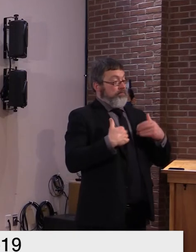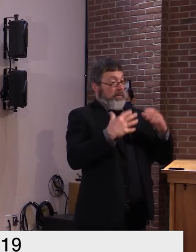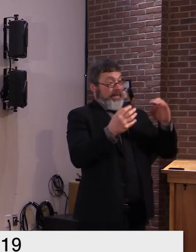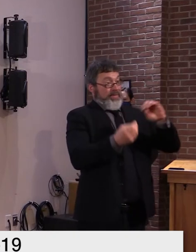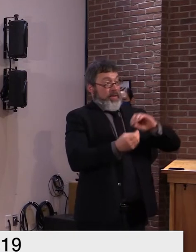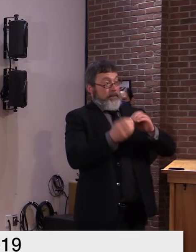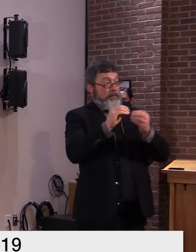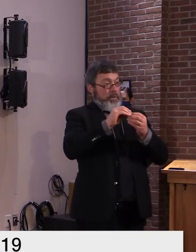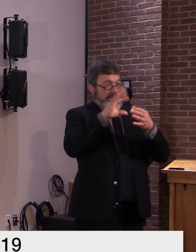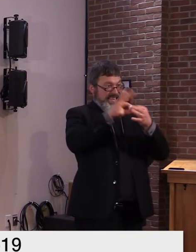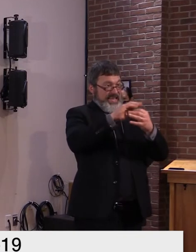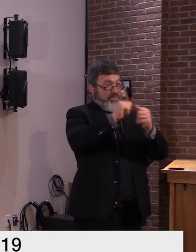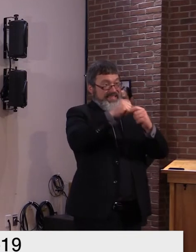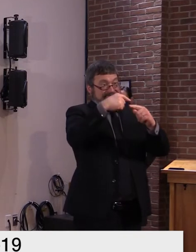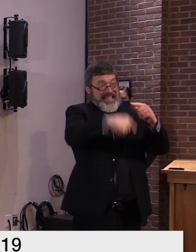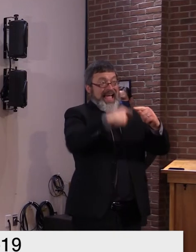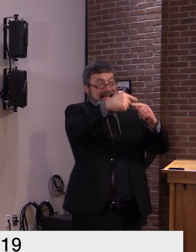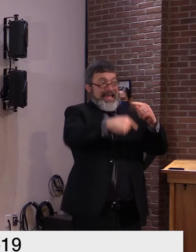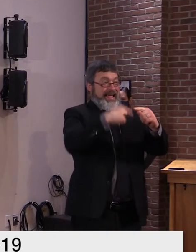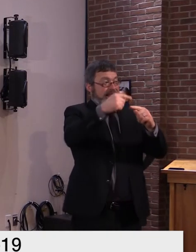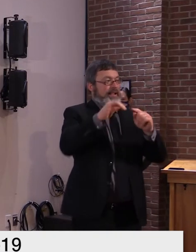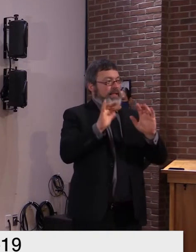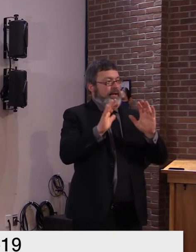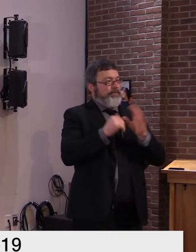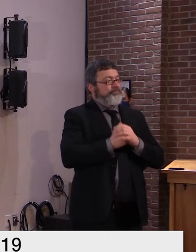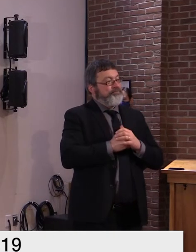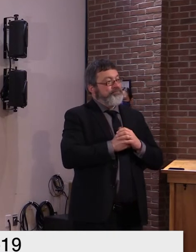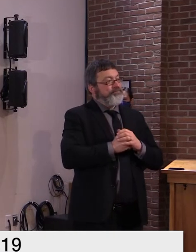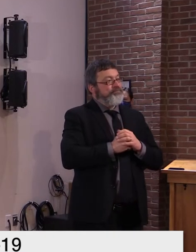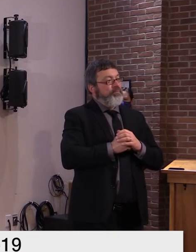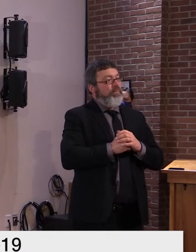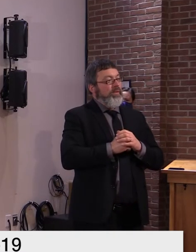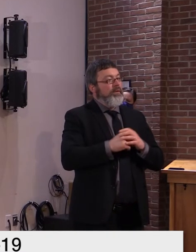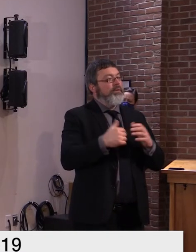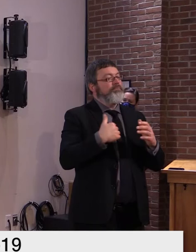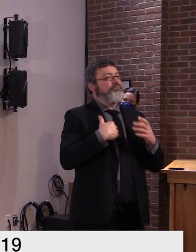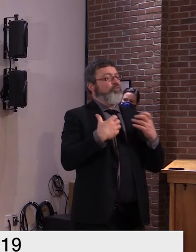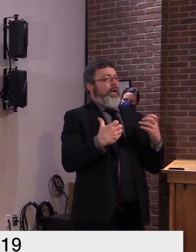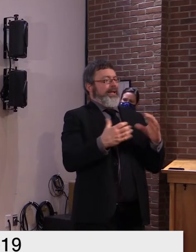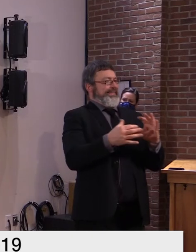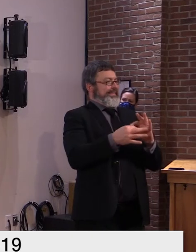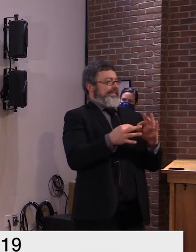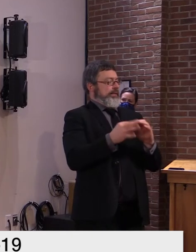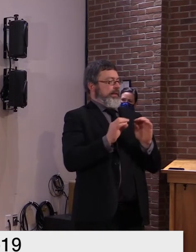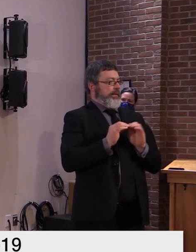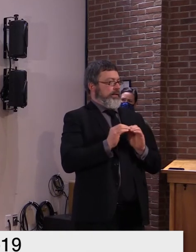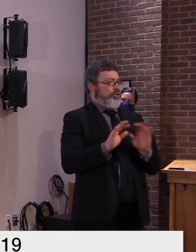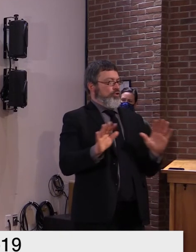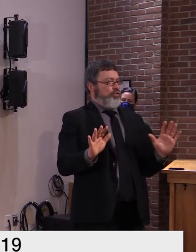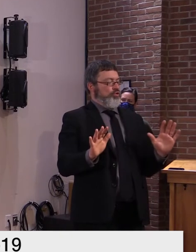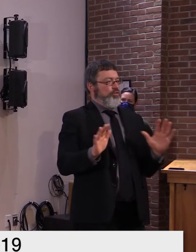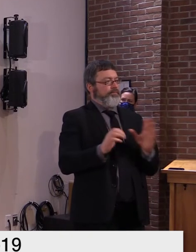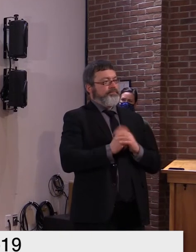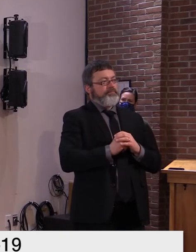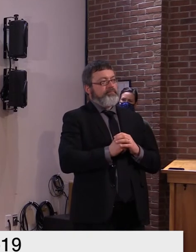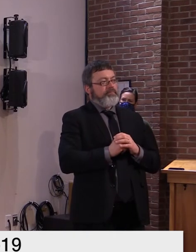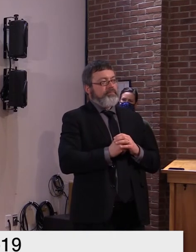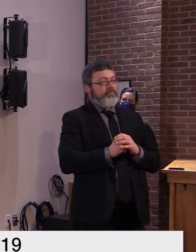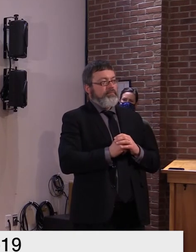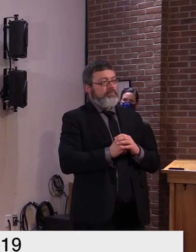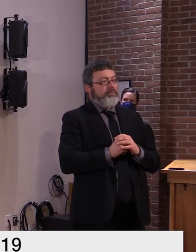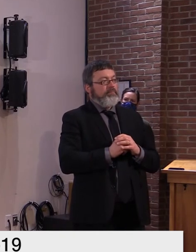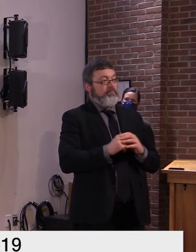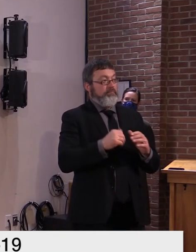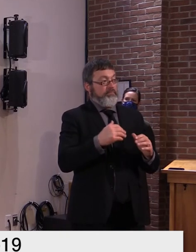all I'm going to say in response is our testing strategy